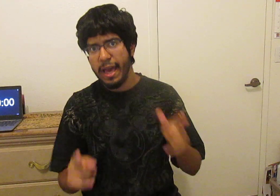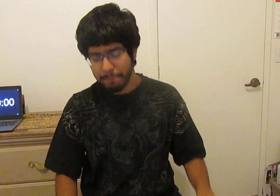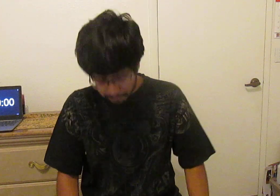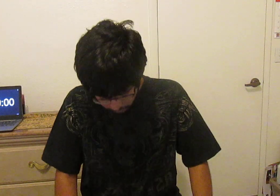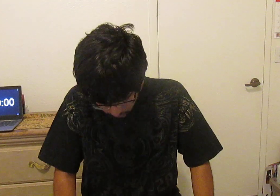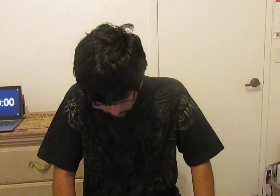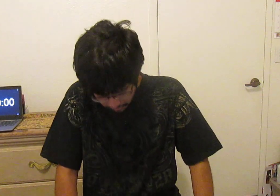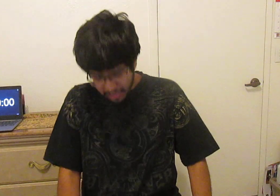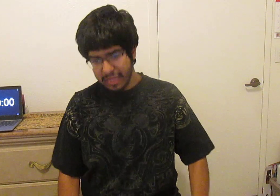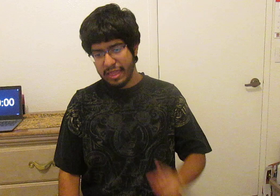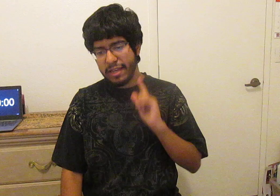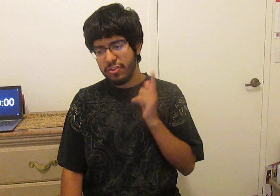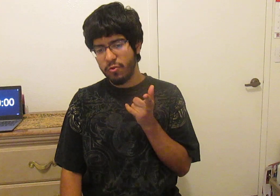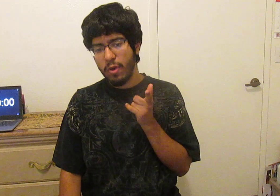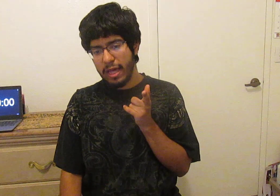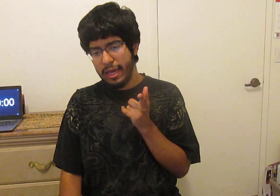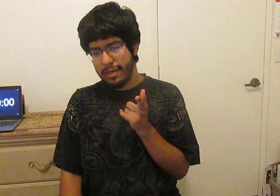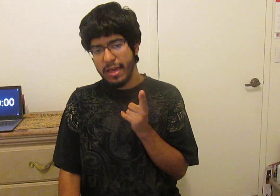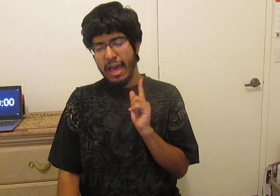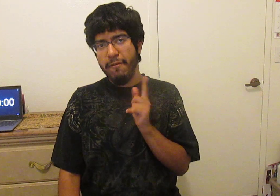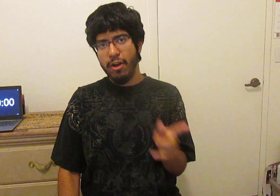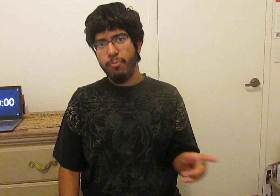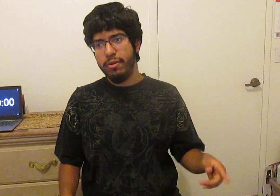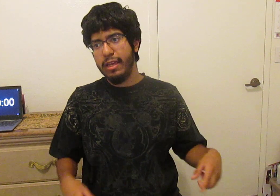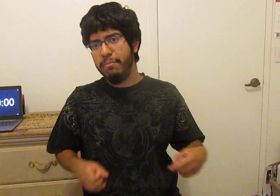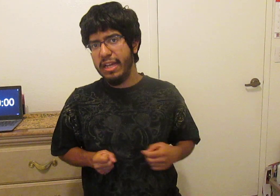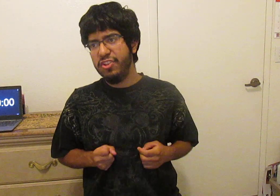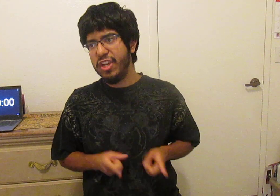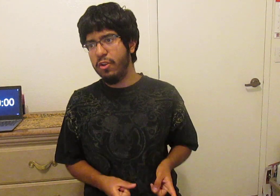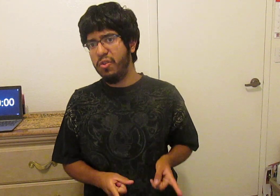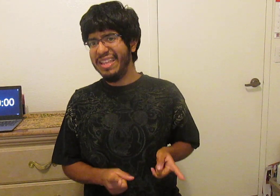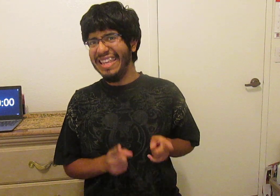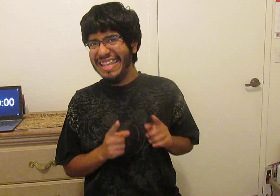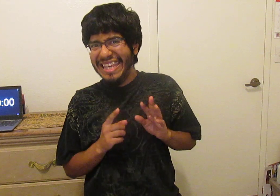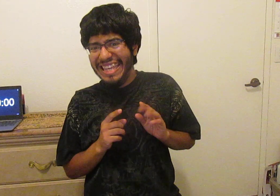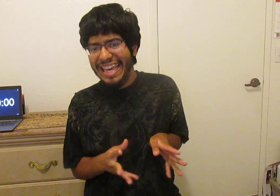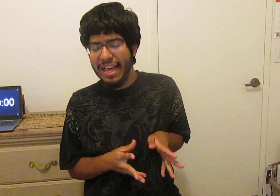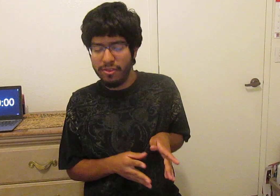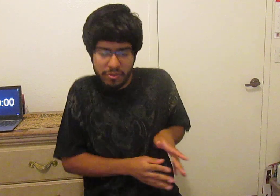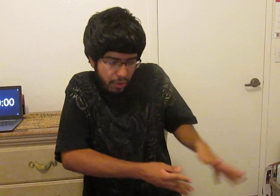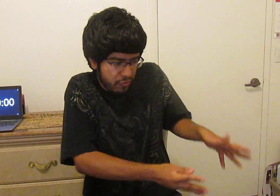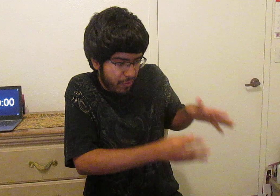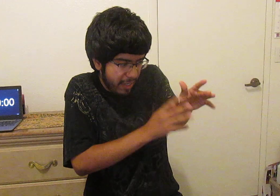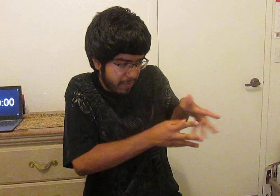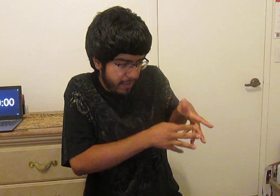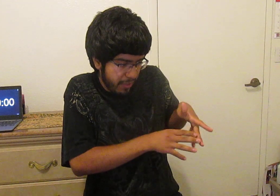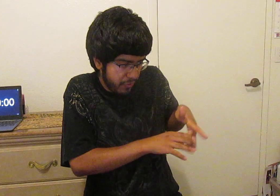that's why I haven't uploaded it in my channel yeah those reaction videos